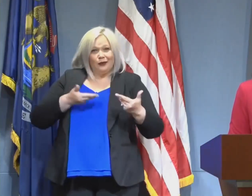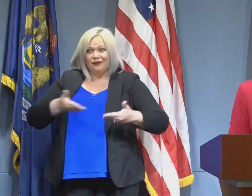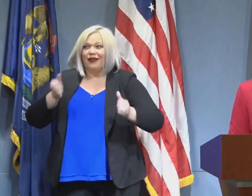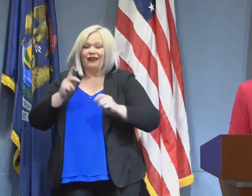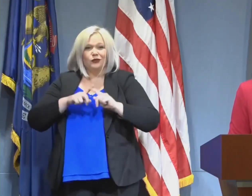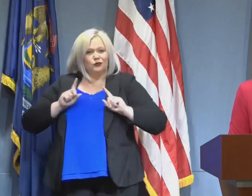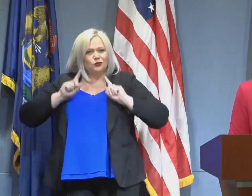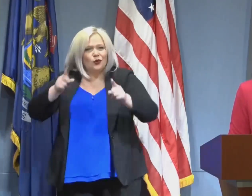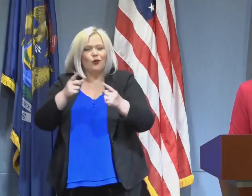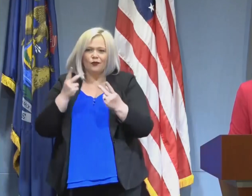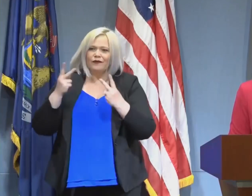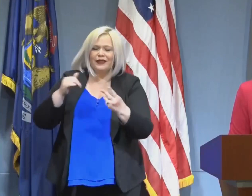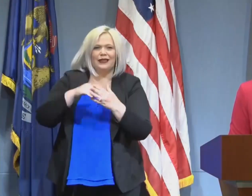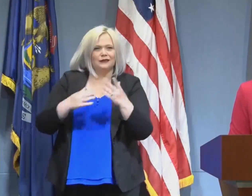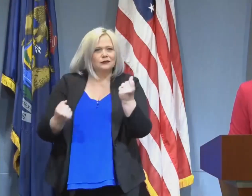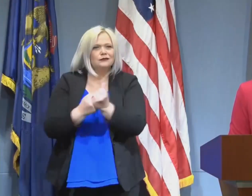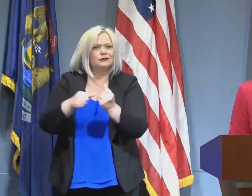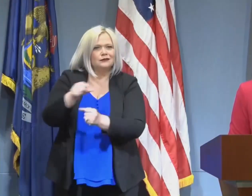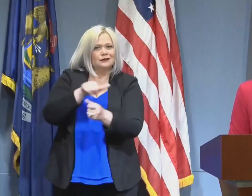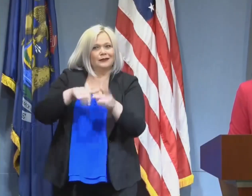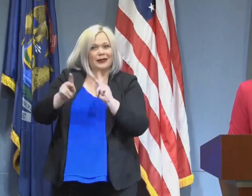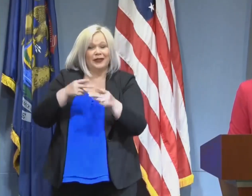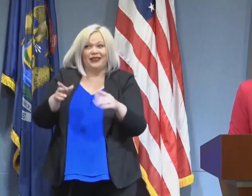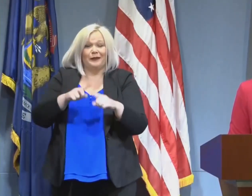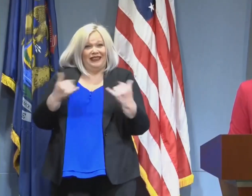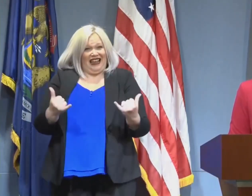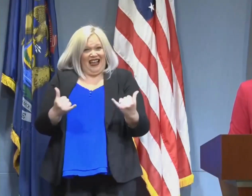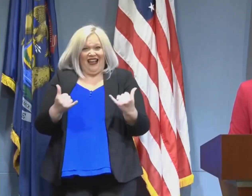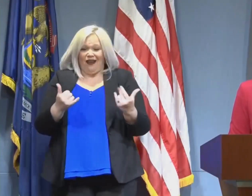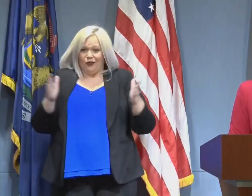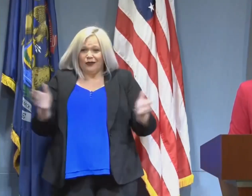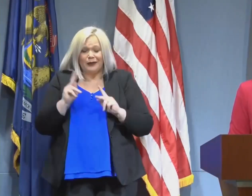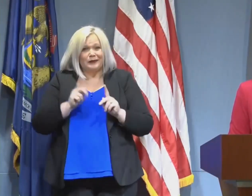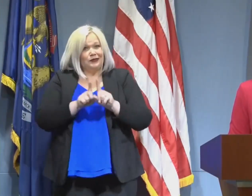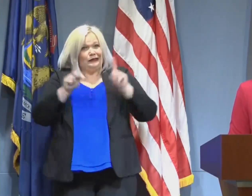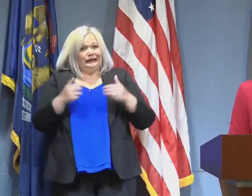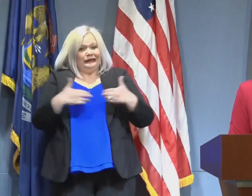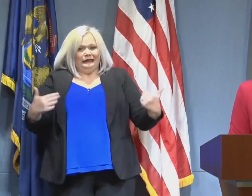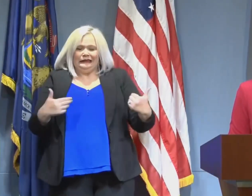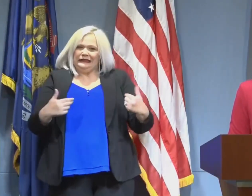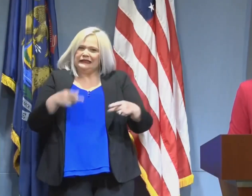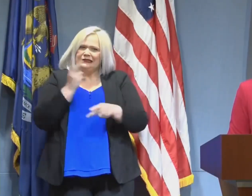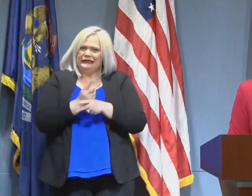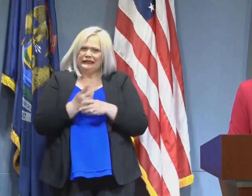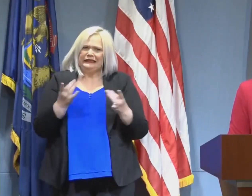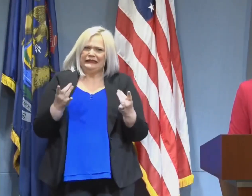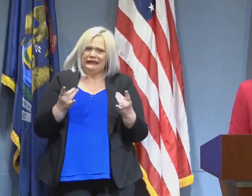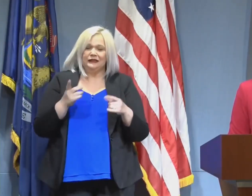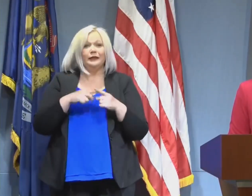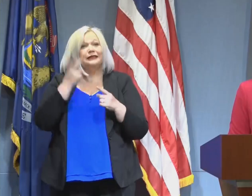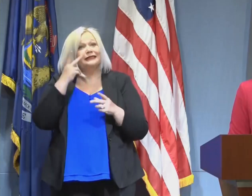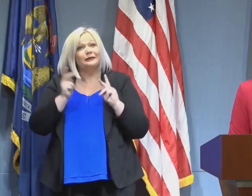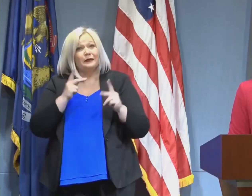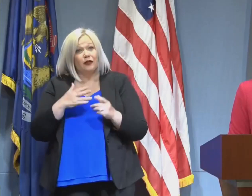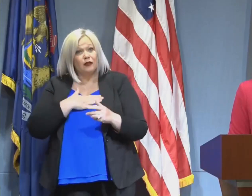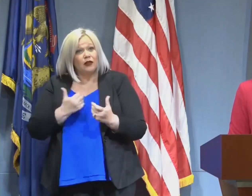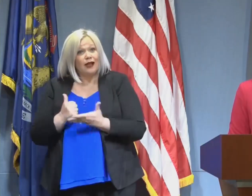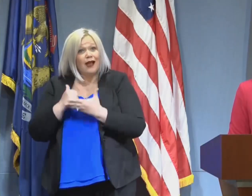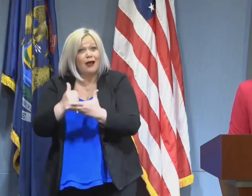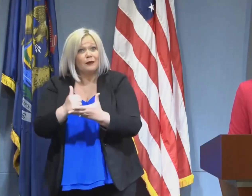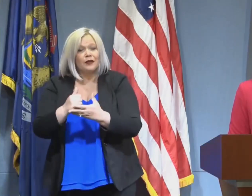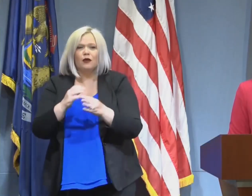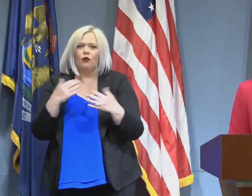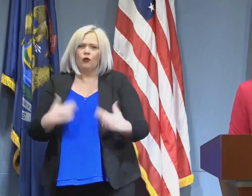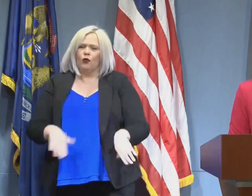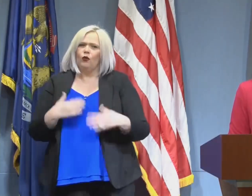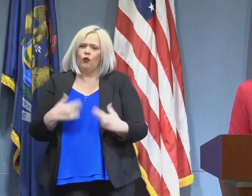remarkable the community spirit and the way that people have reached out to help one another. It was very moving and it was interesting today. I got